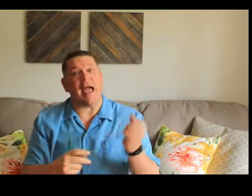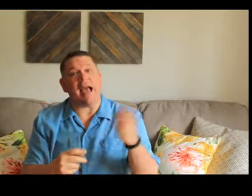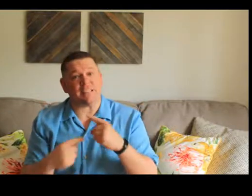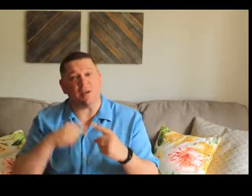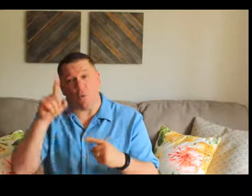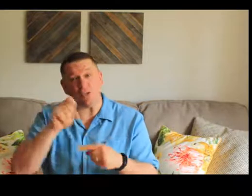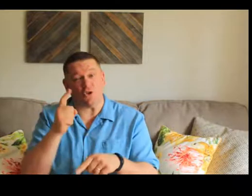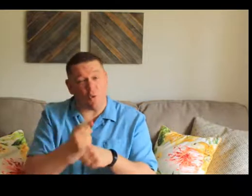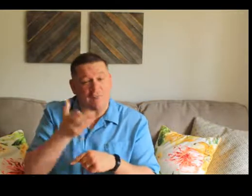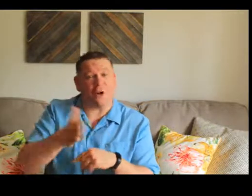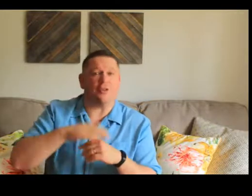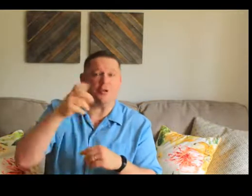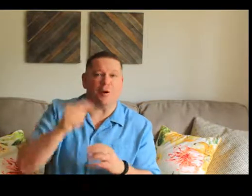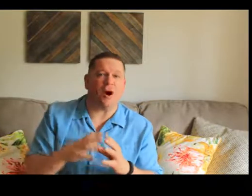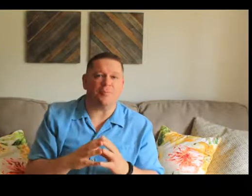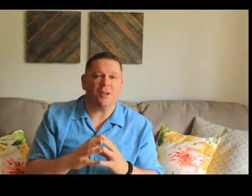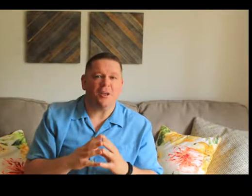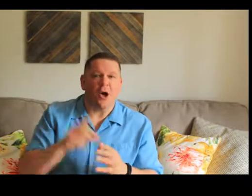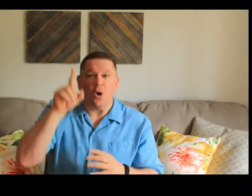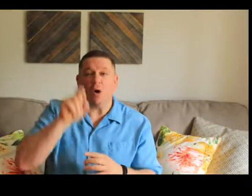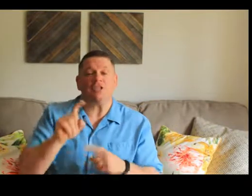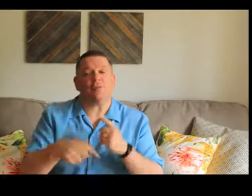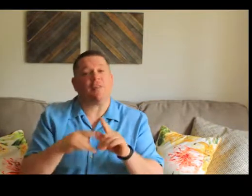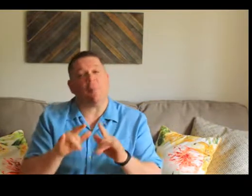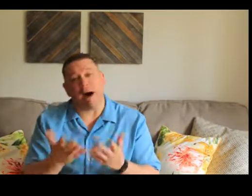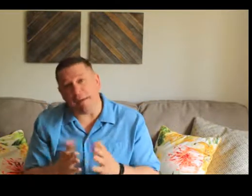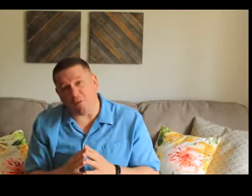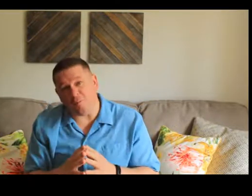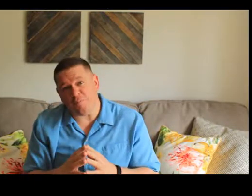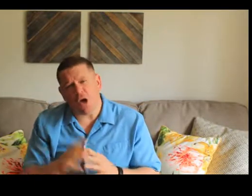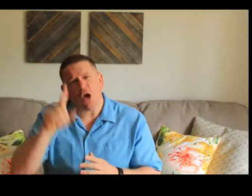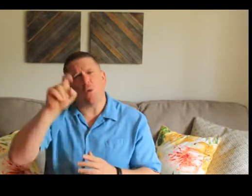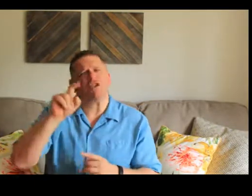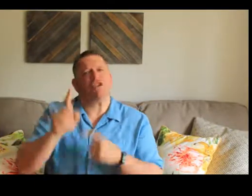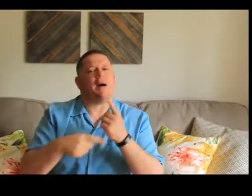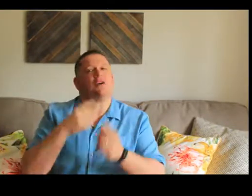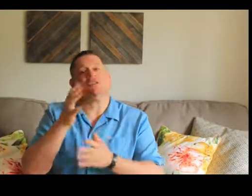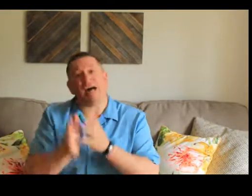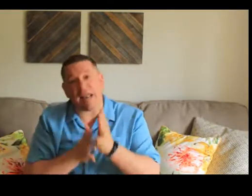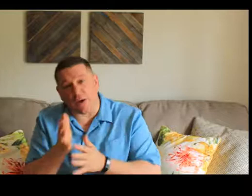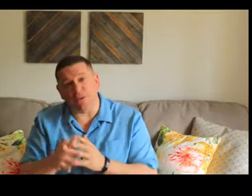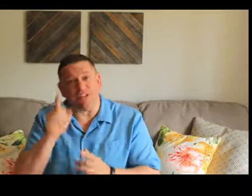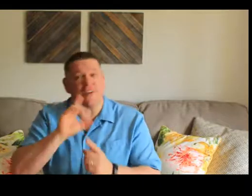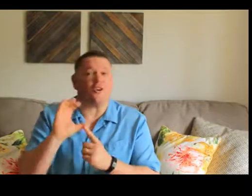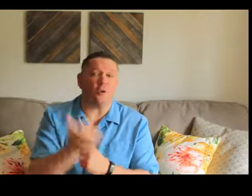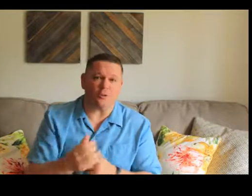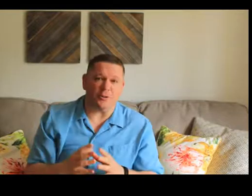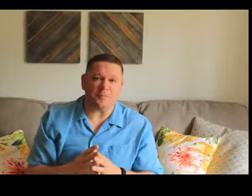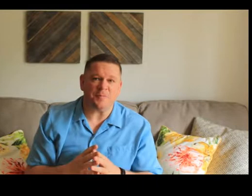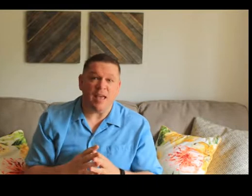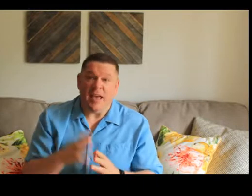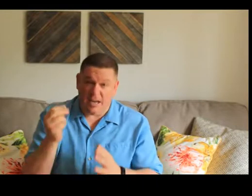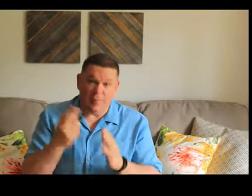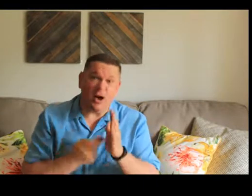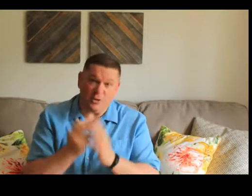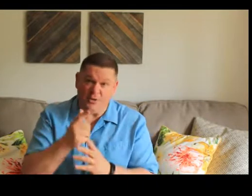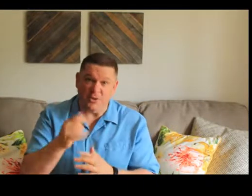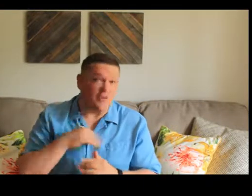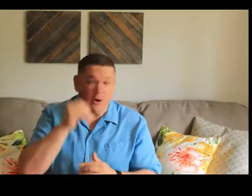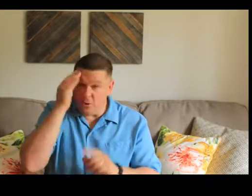asking you questions right there on the spot. Questions about the Bible, questions about sign language and deaf culture. And to be honest with you, if I don't know